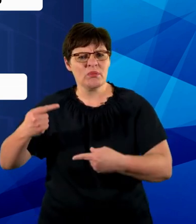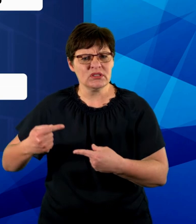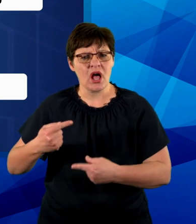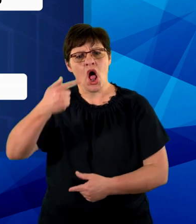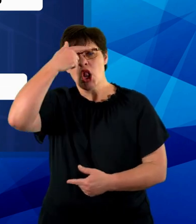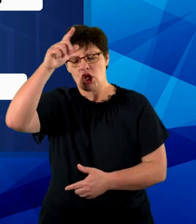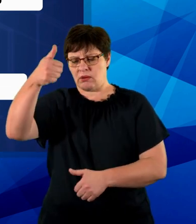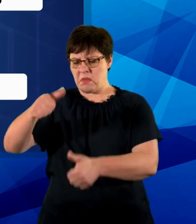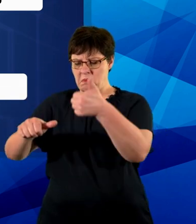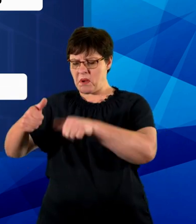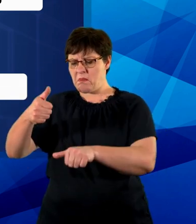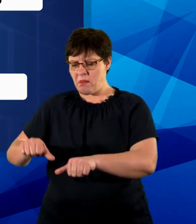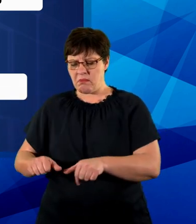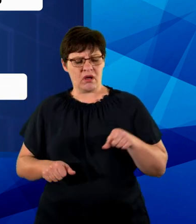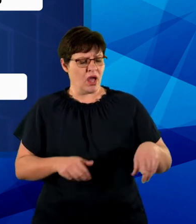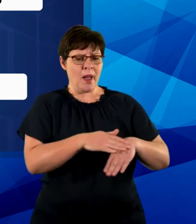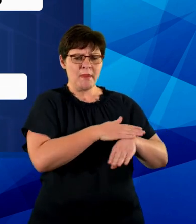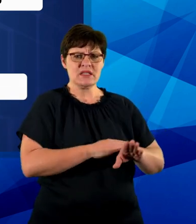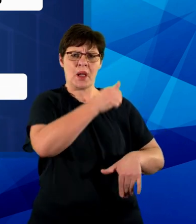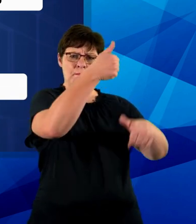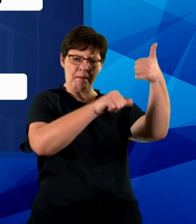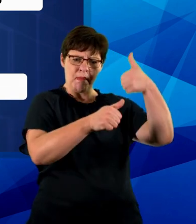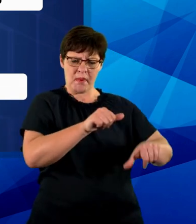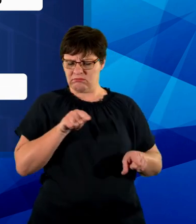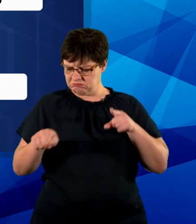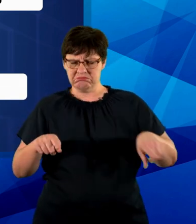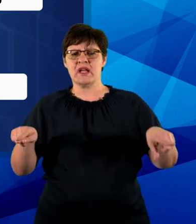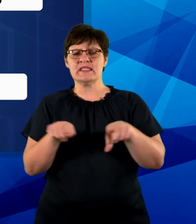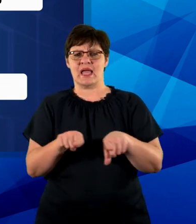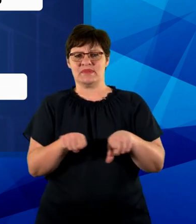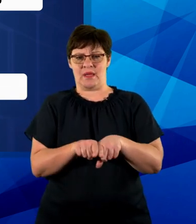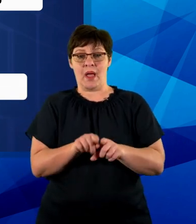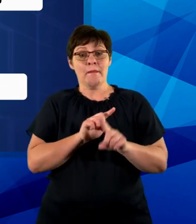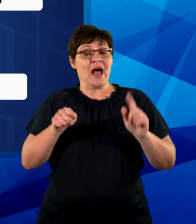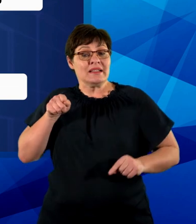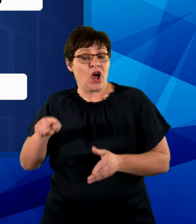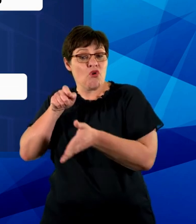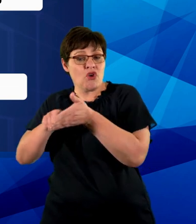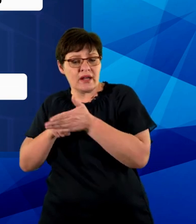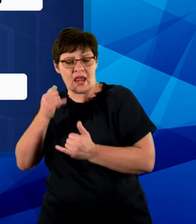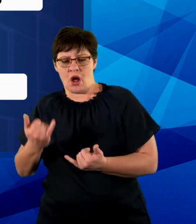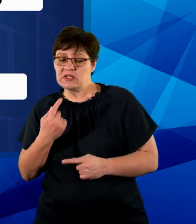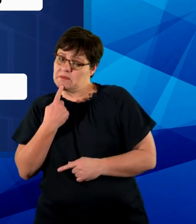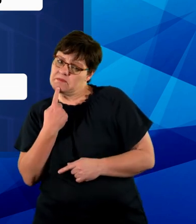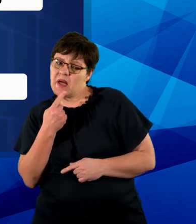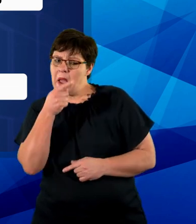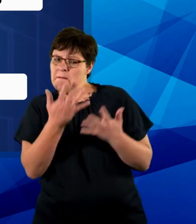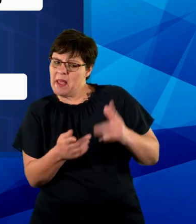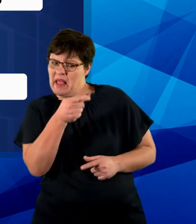follows the same pattern as in the basic argument. But the writer foresees that somebody may have a possible counter-argument.